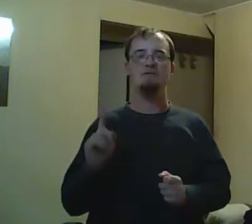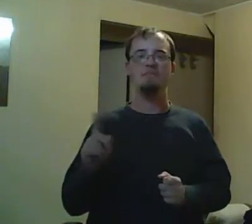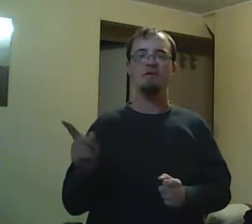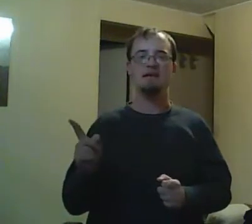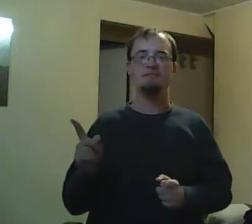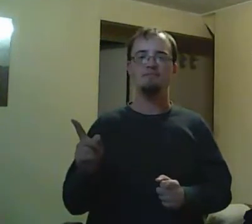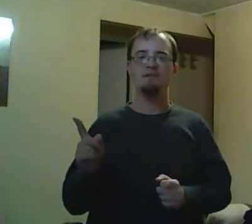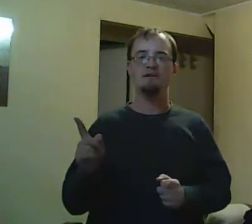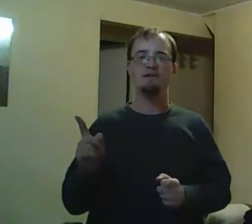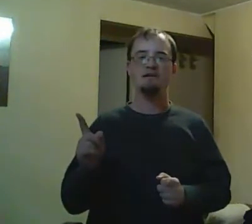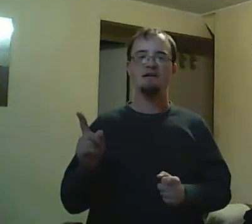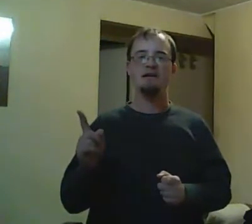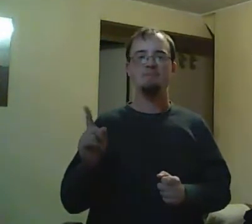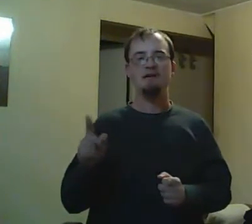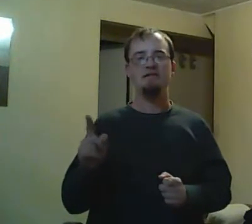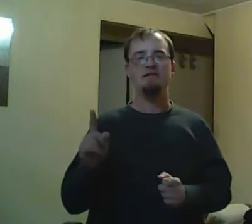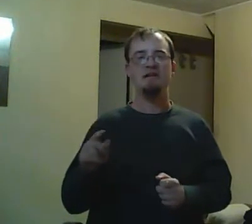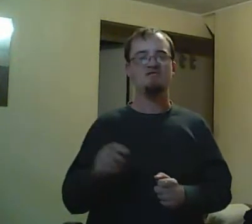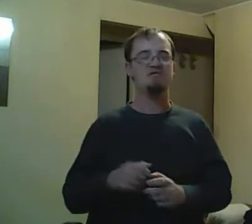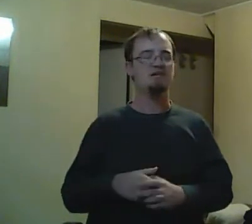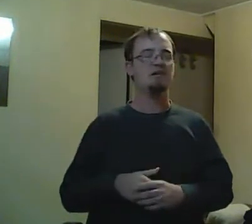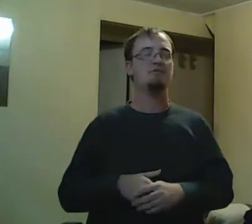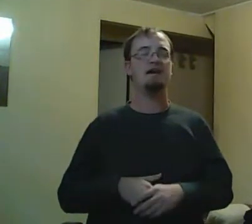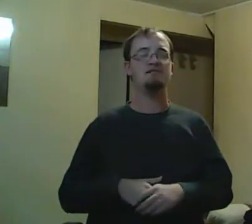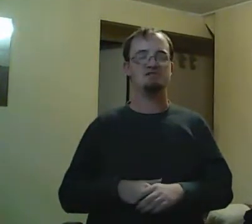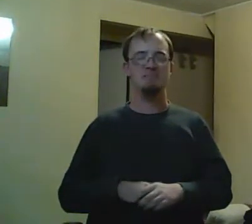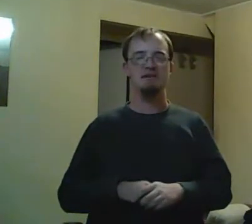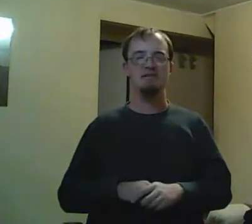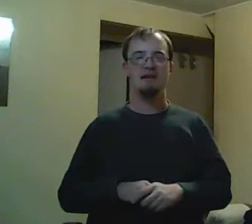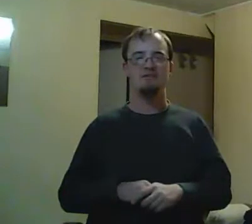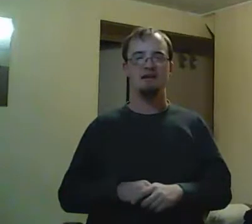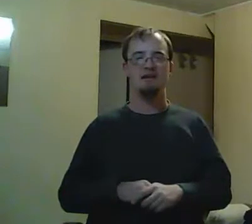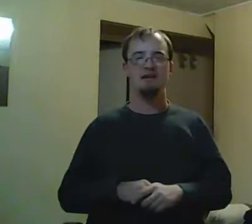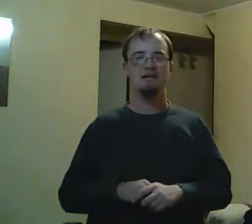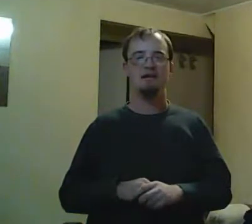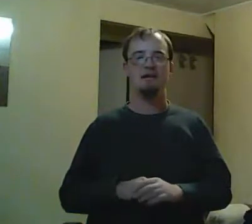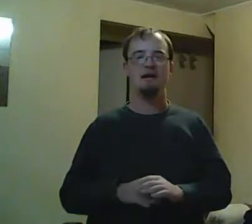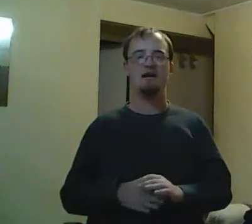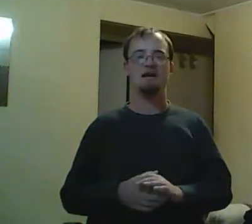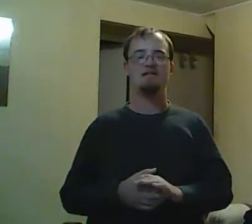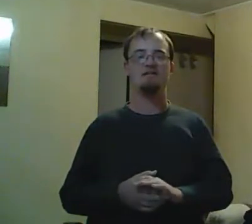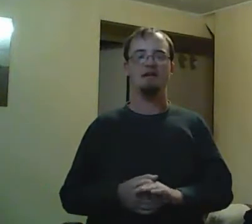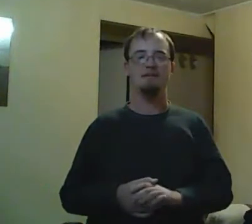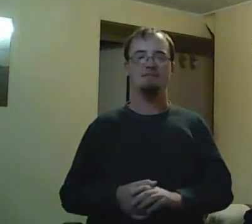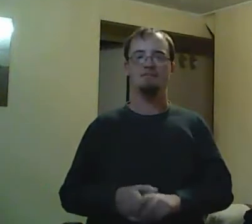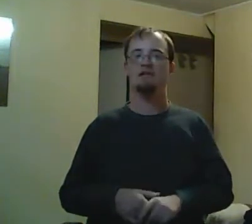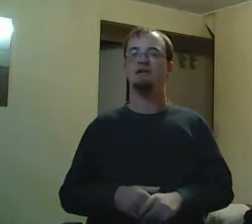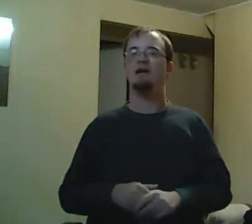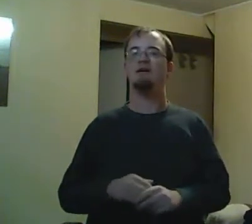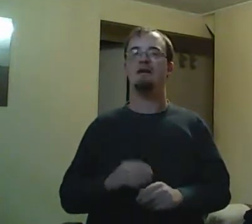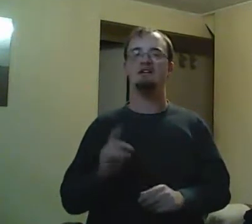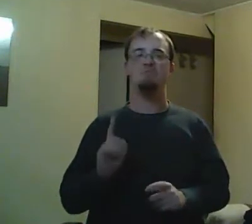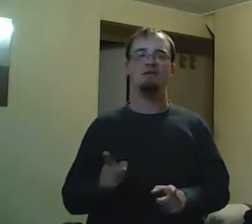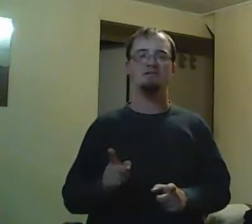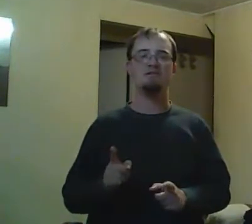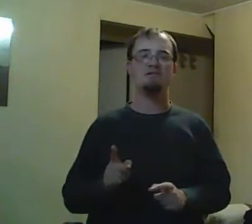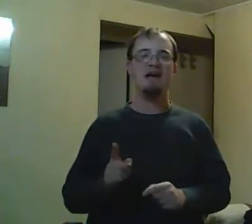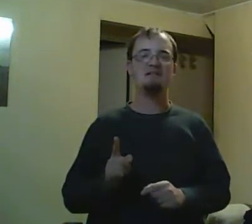that I changed. Emma says, I don't think that's going to work. They're not going to believe you. They will. Someday. Of course, Emma